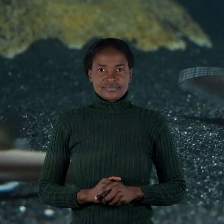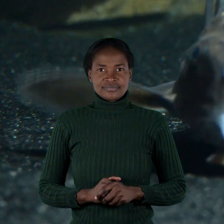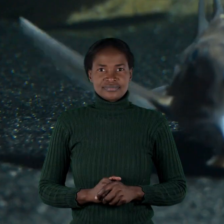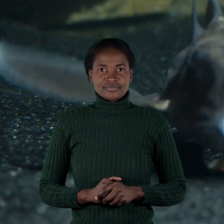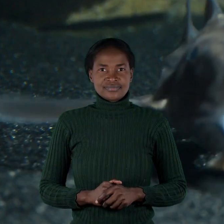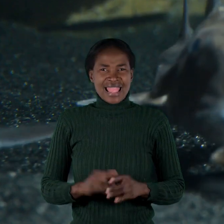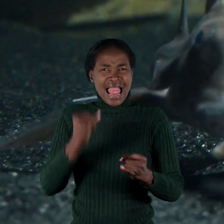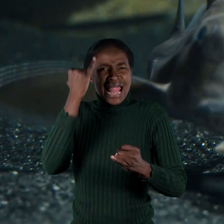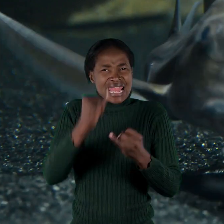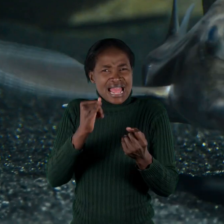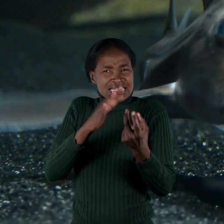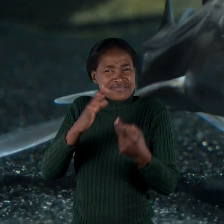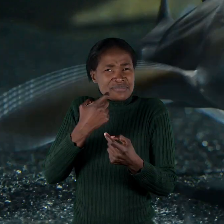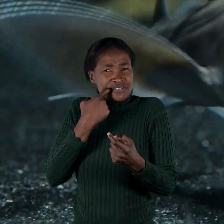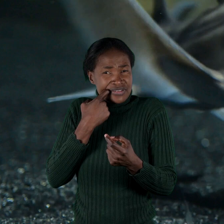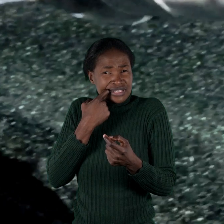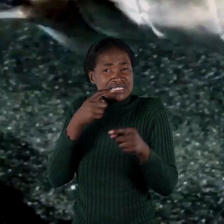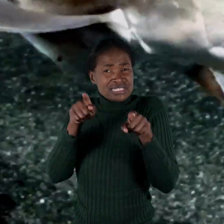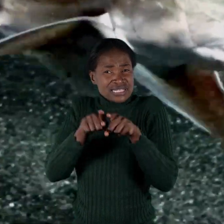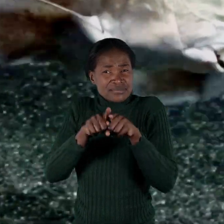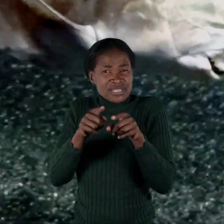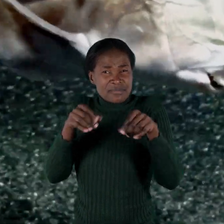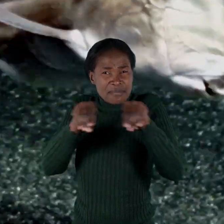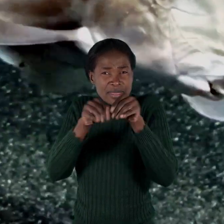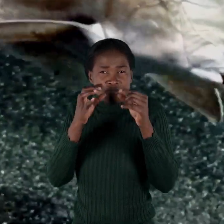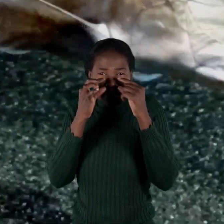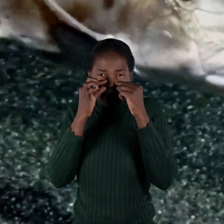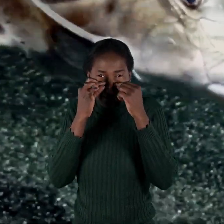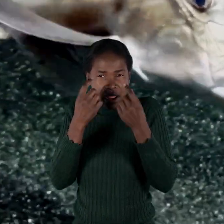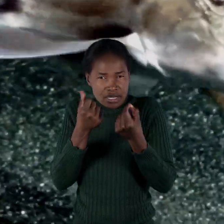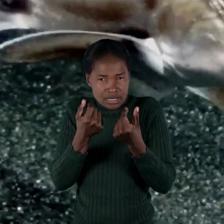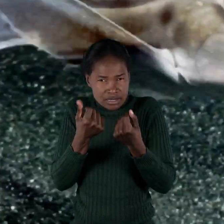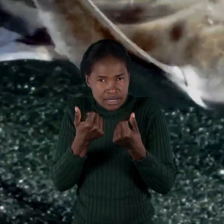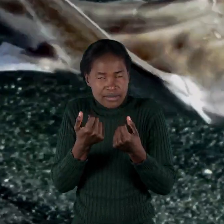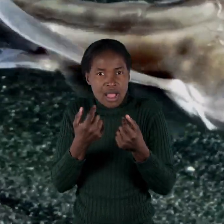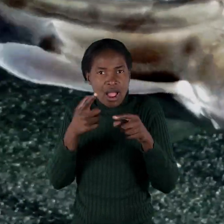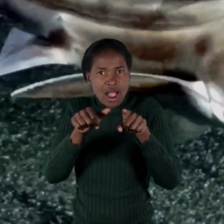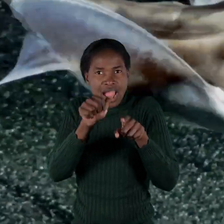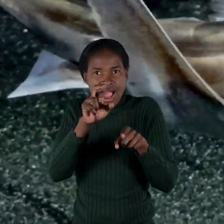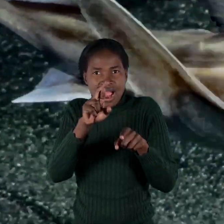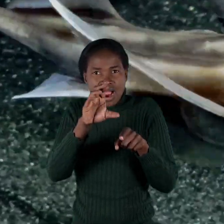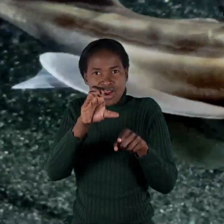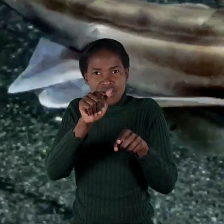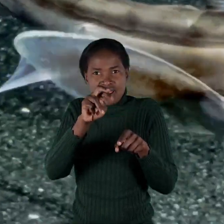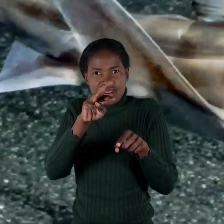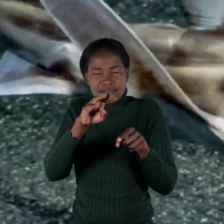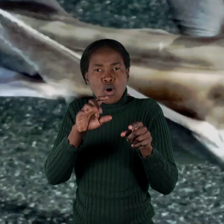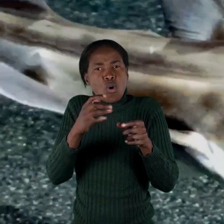The last group of fishes that are also Chondrichtians are the weird but wonderful chimeras, also called ghost sharks.